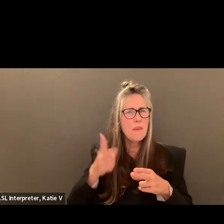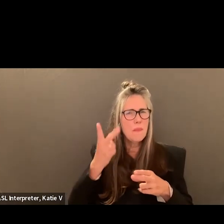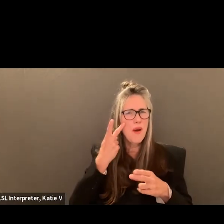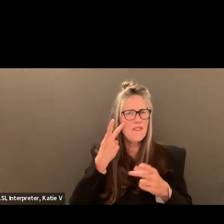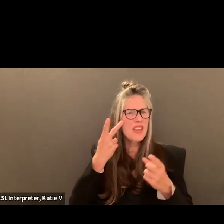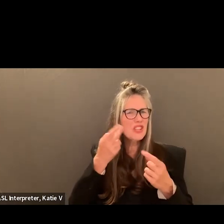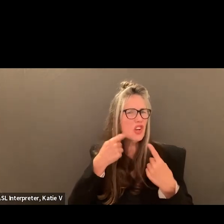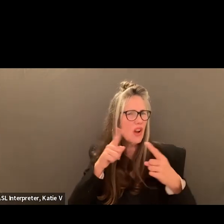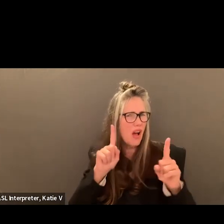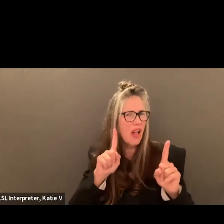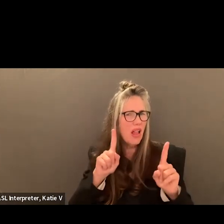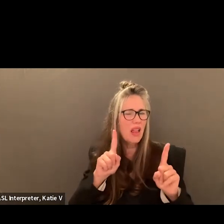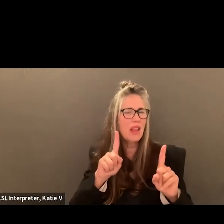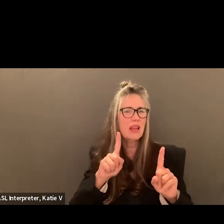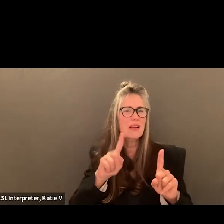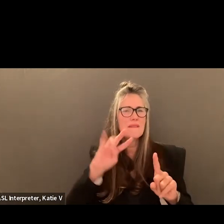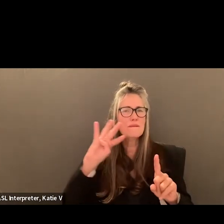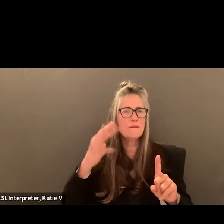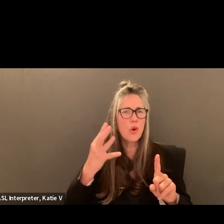fourth bullet.